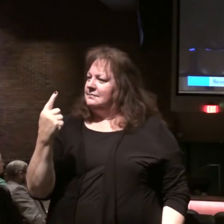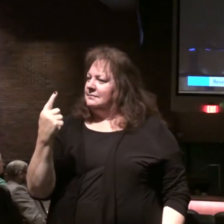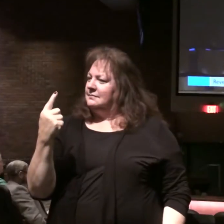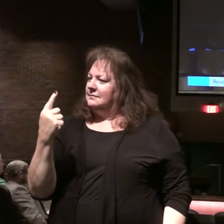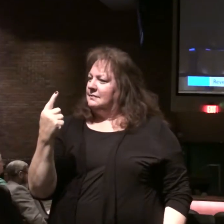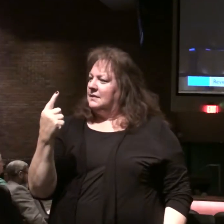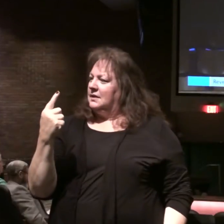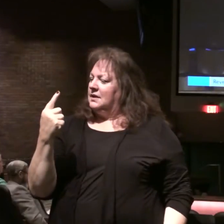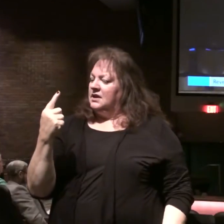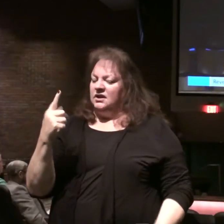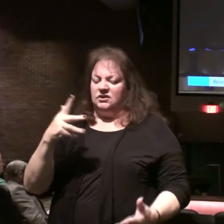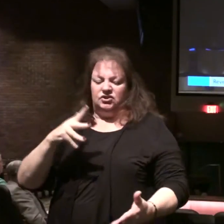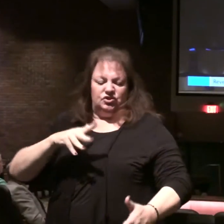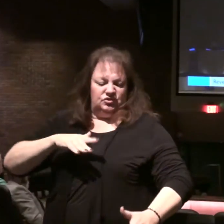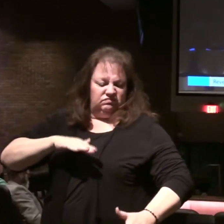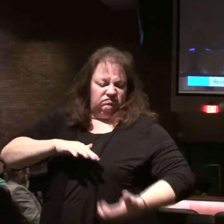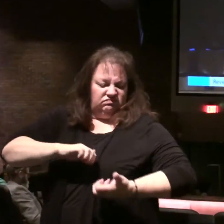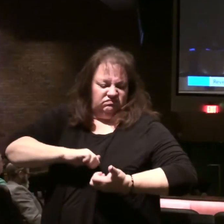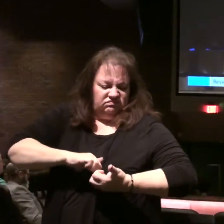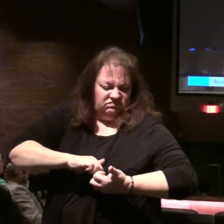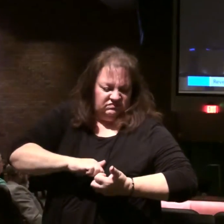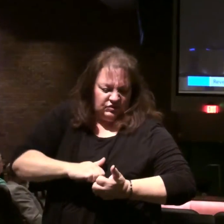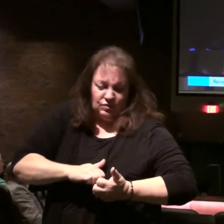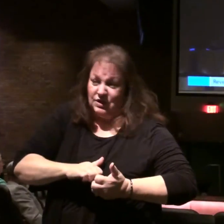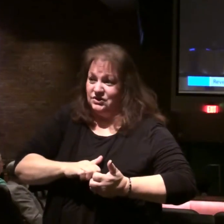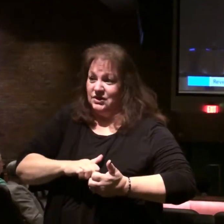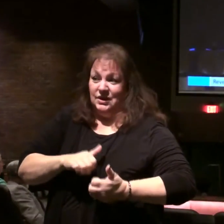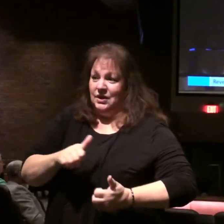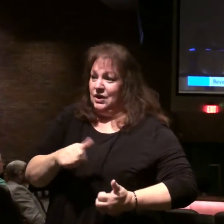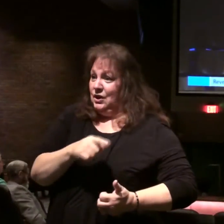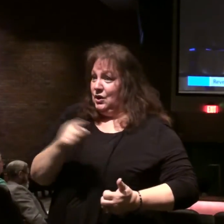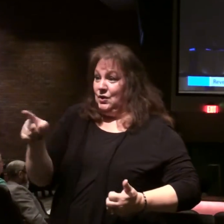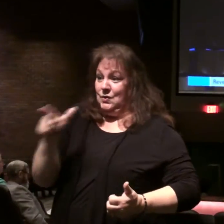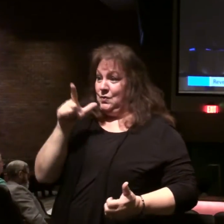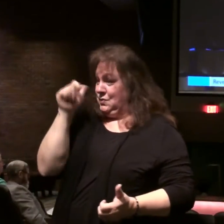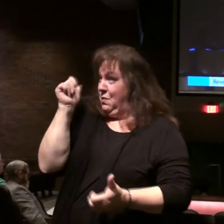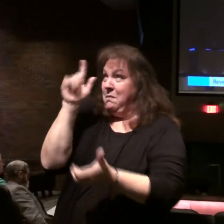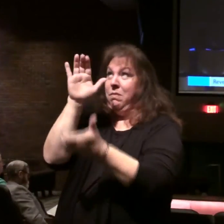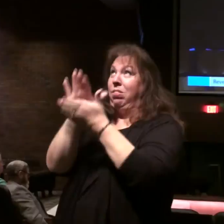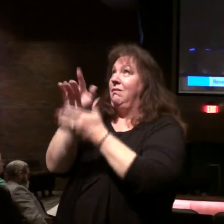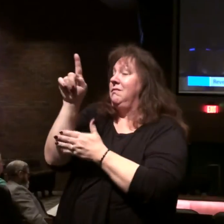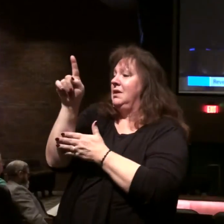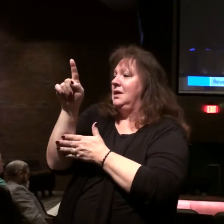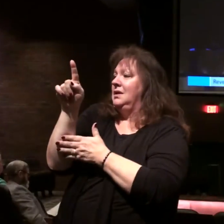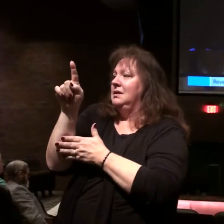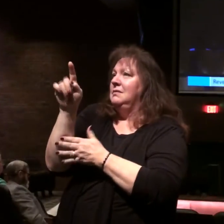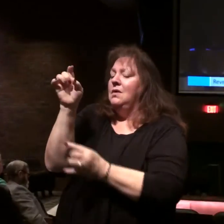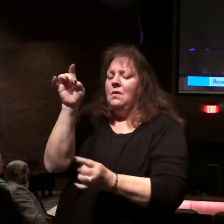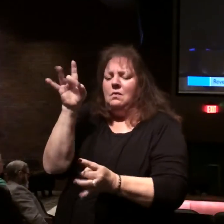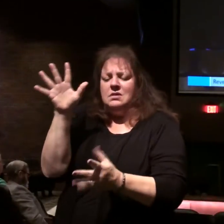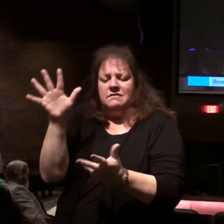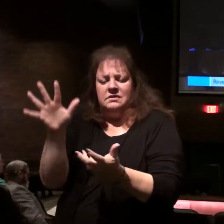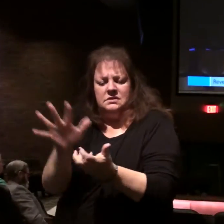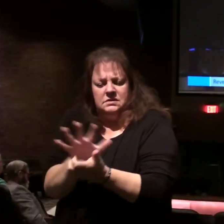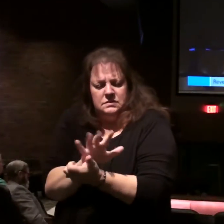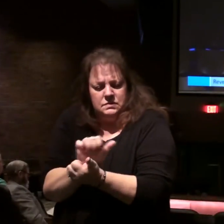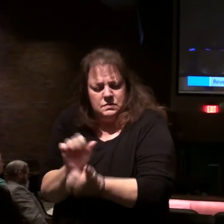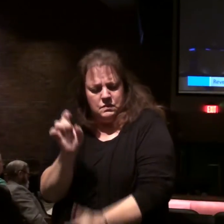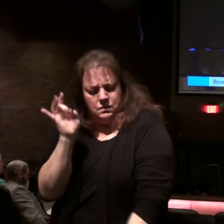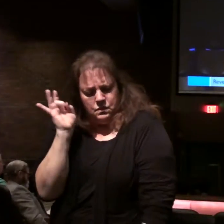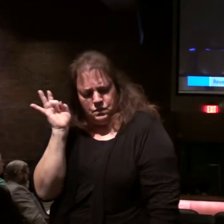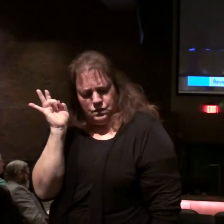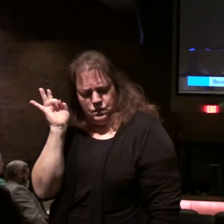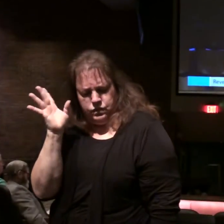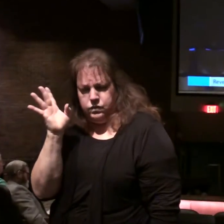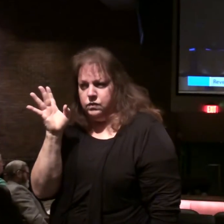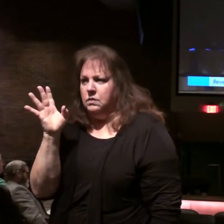crush an unbelieving world with great destruction like in the never occurred.